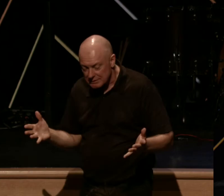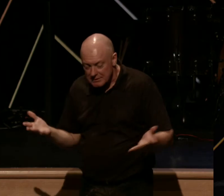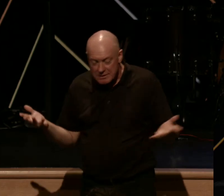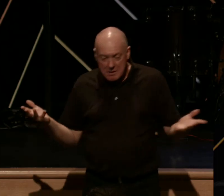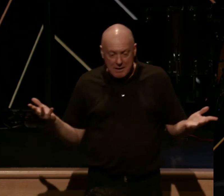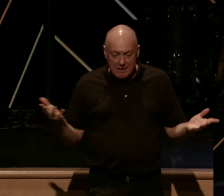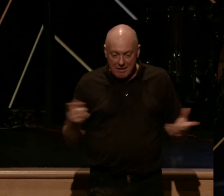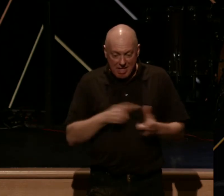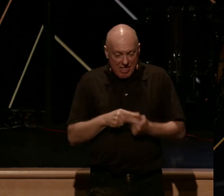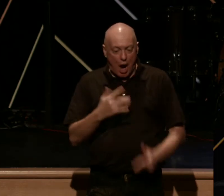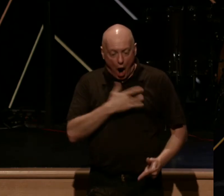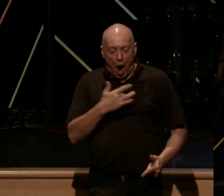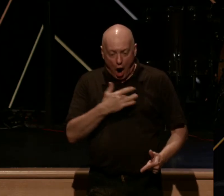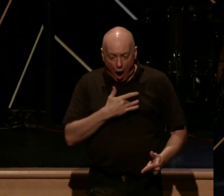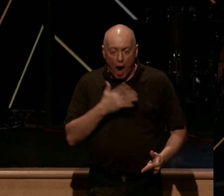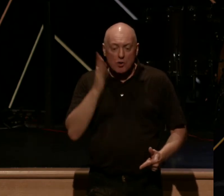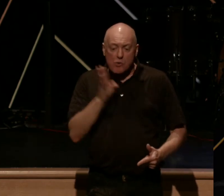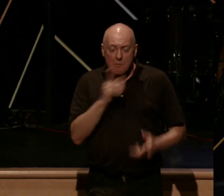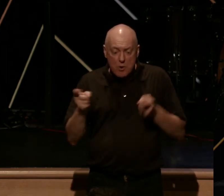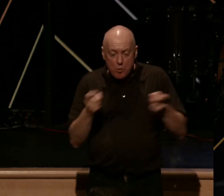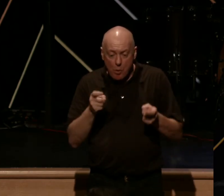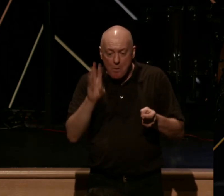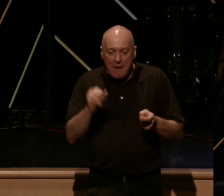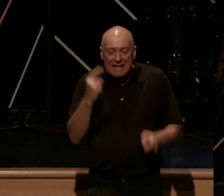then our hearts will be ruled by something else.